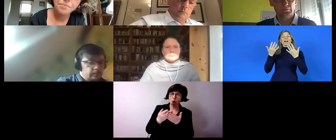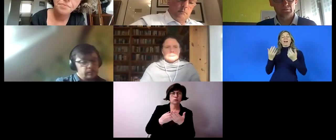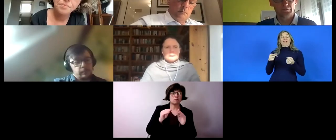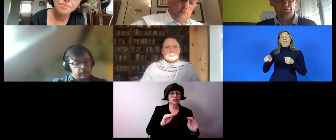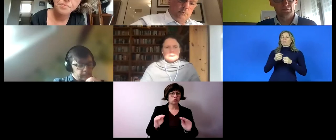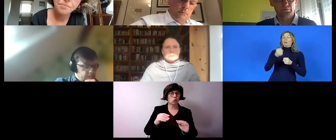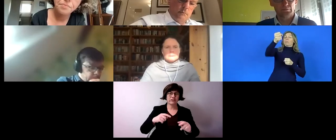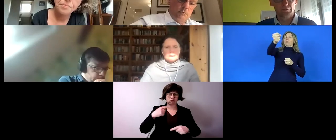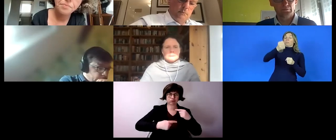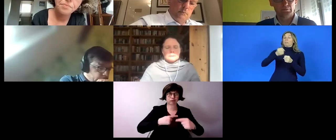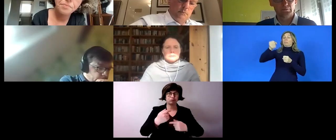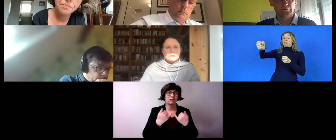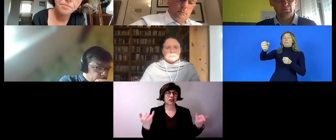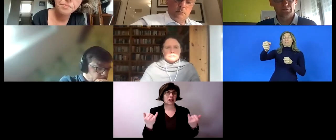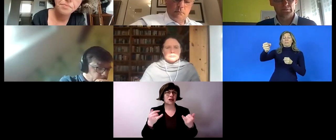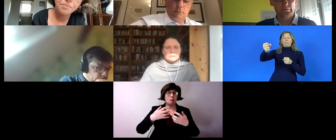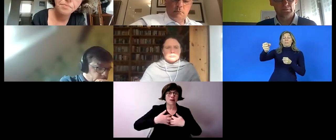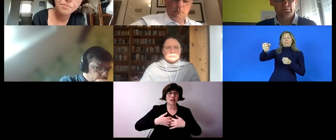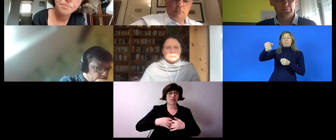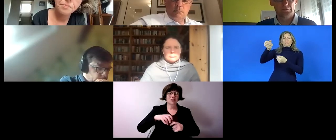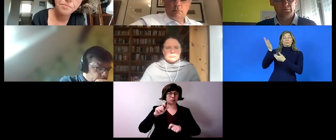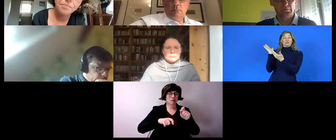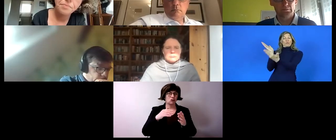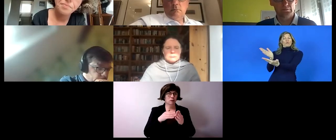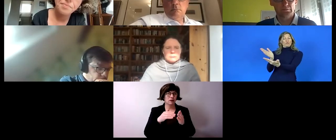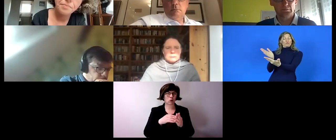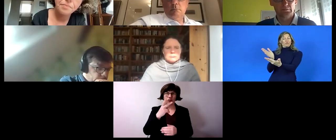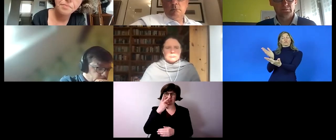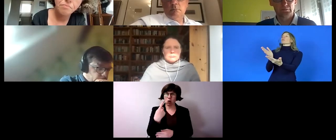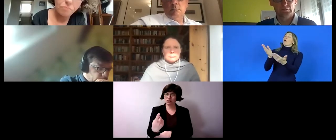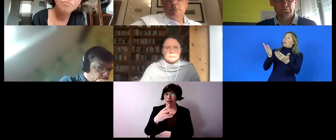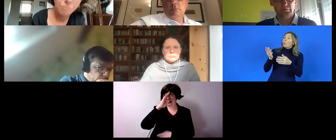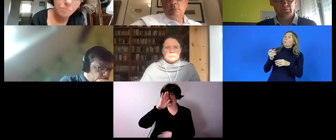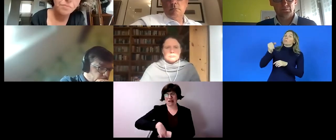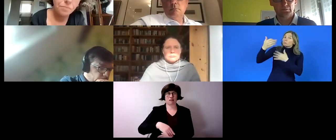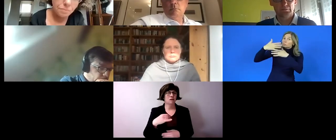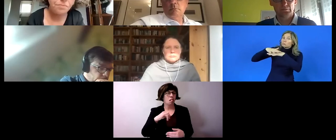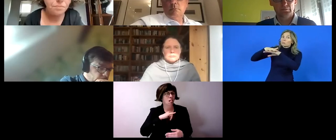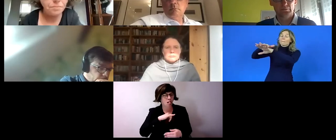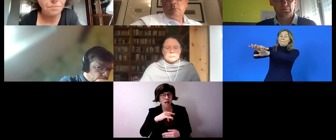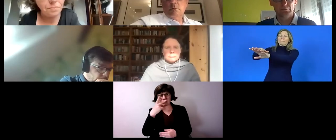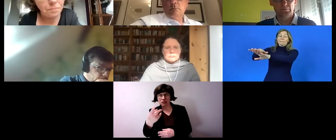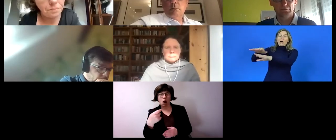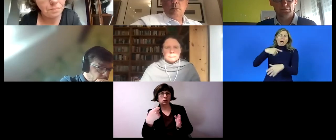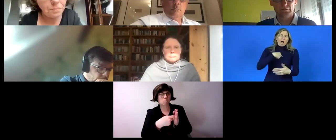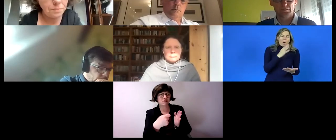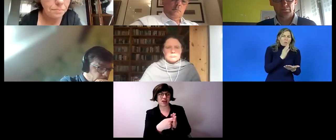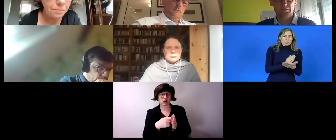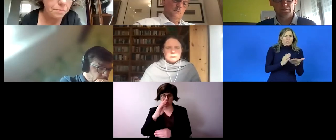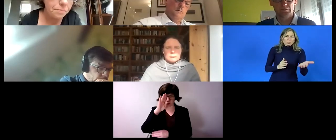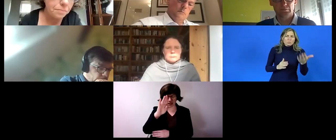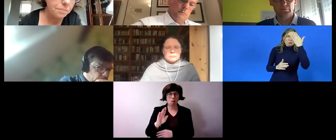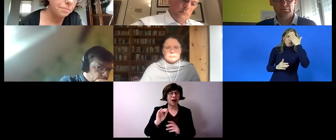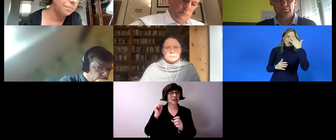integrating them in the to the mainstream labor market i'm sure that you are aware of all these